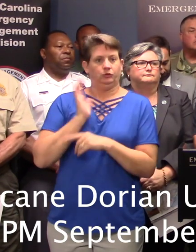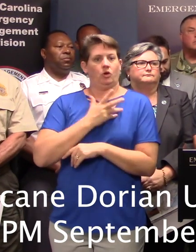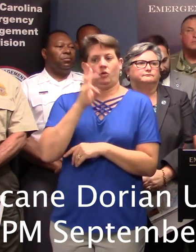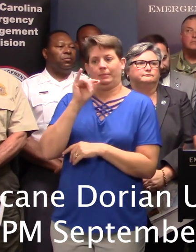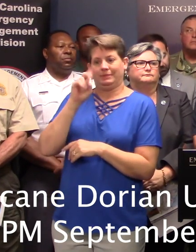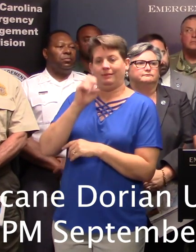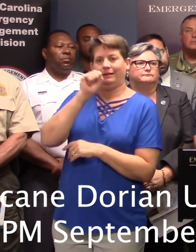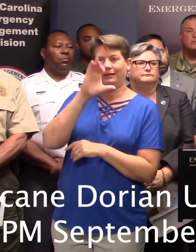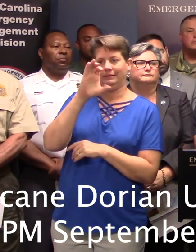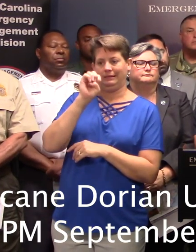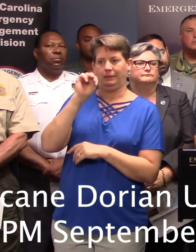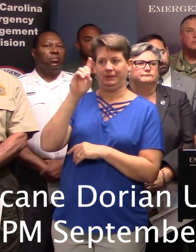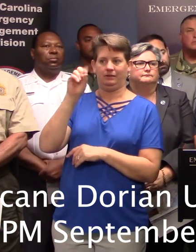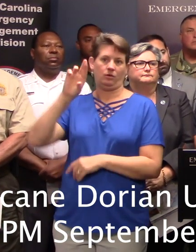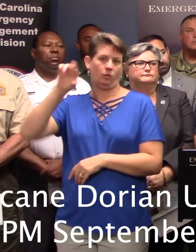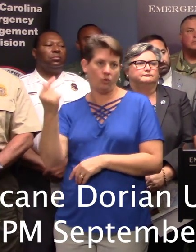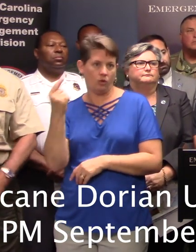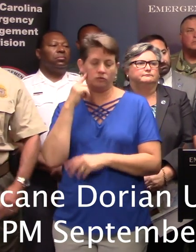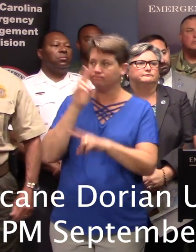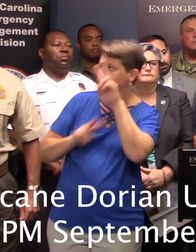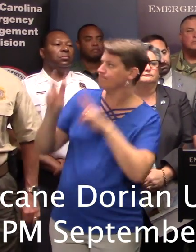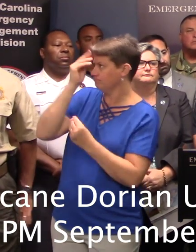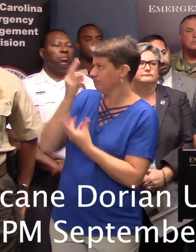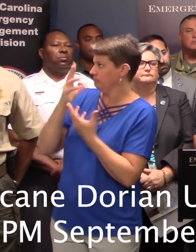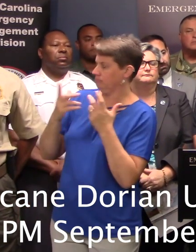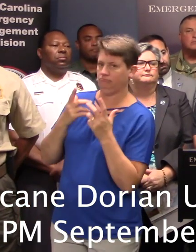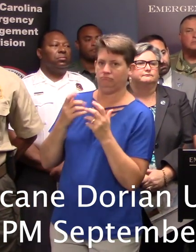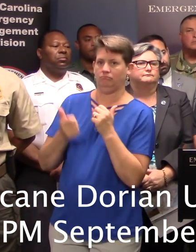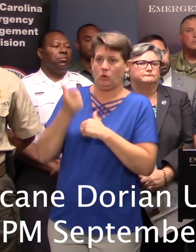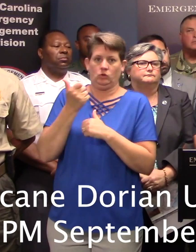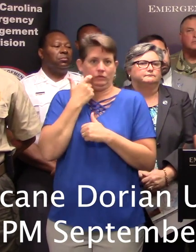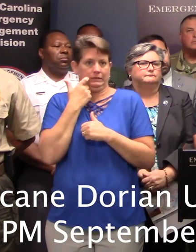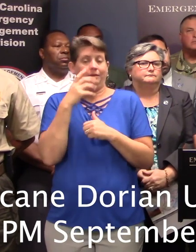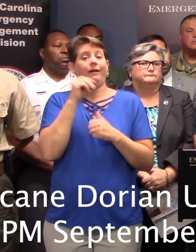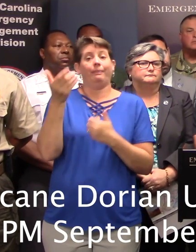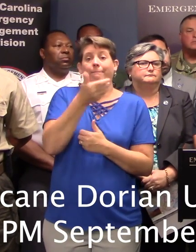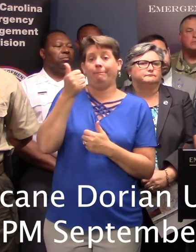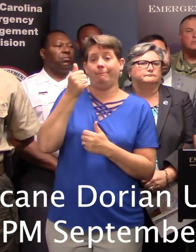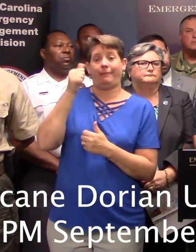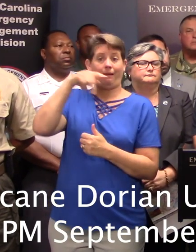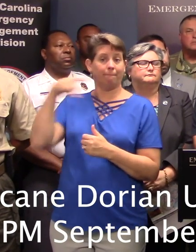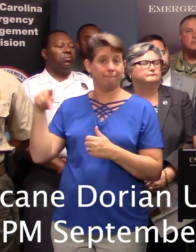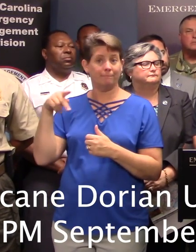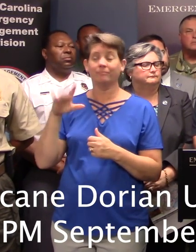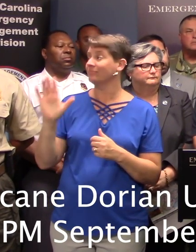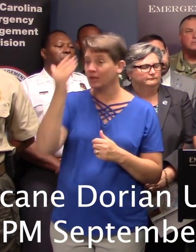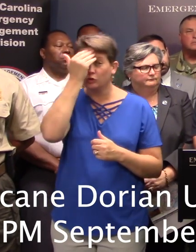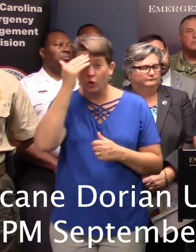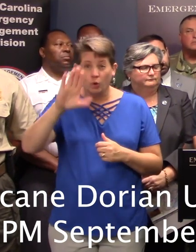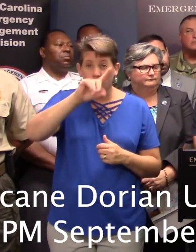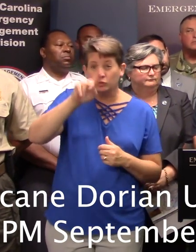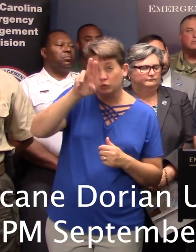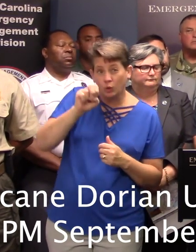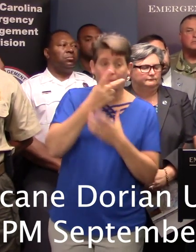scend.org to stay connected and get the latest information and also our mobile app. The Know Your Zone module